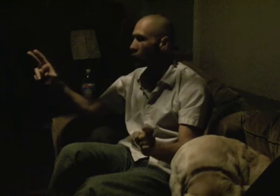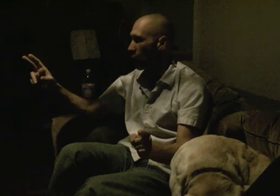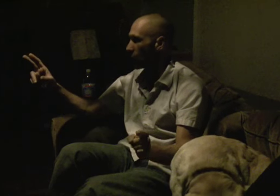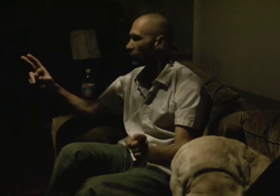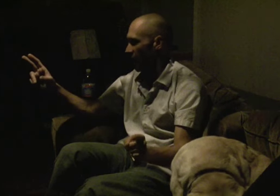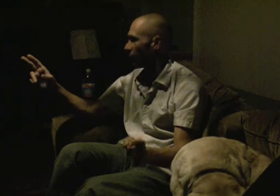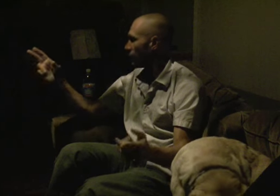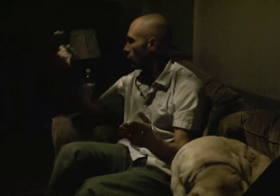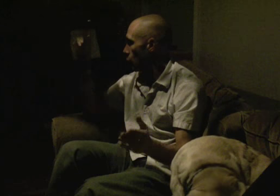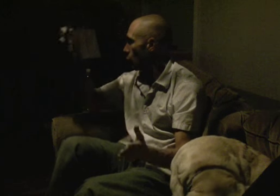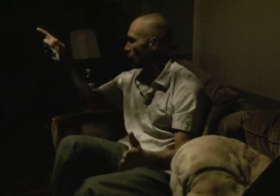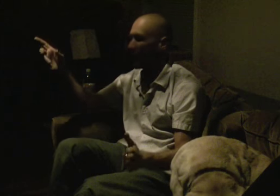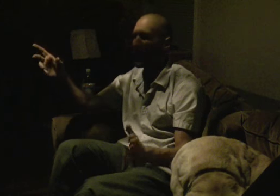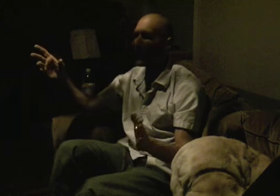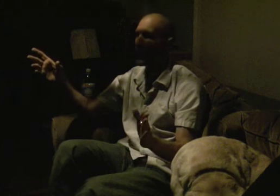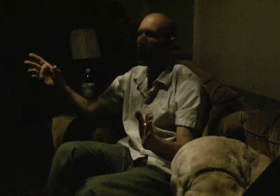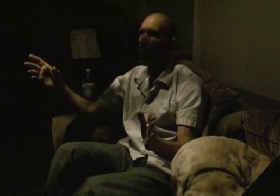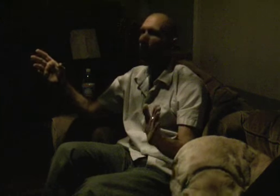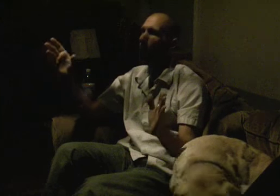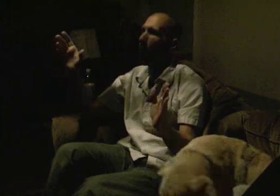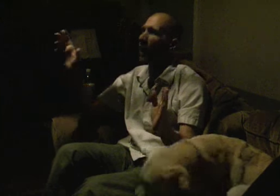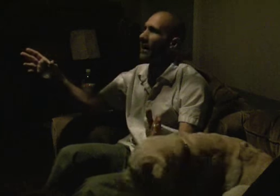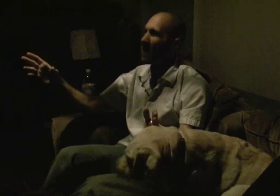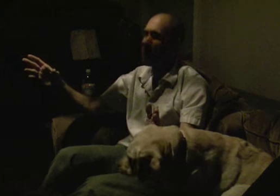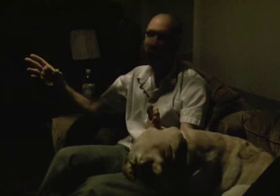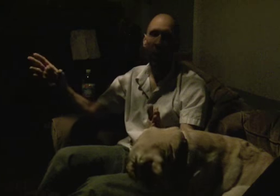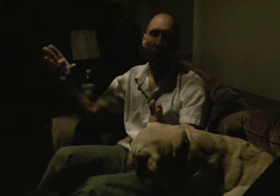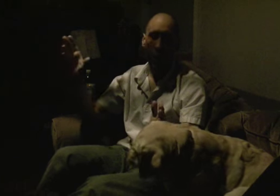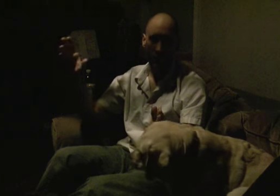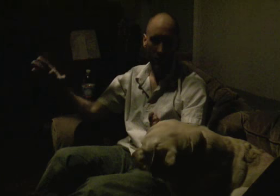Unchoke yourself. Move. Why can't I move my arms?